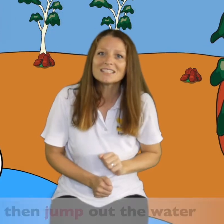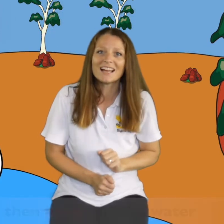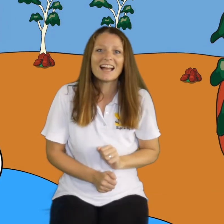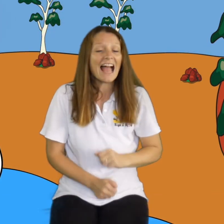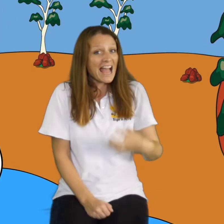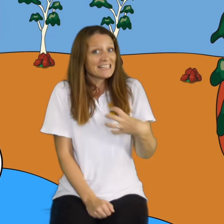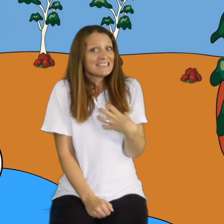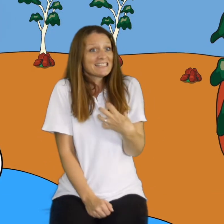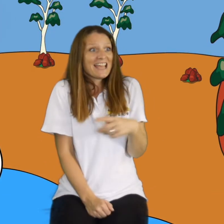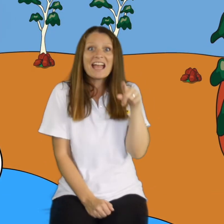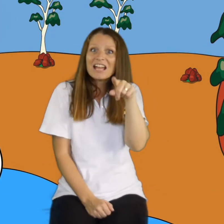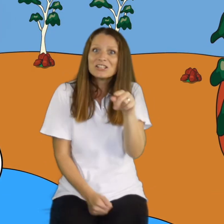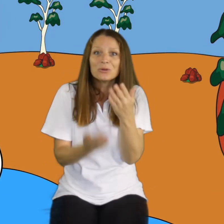and scare you.